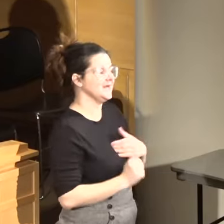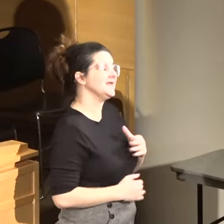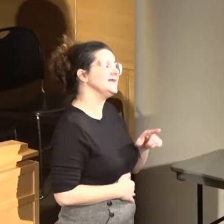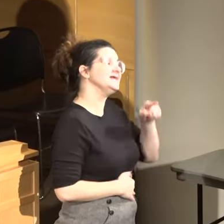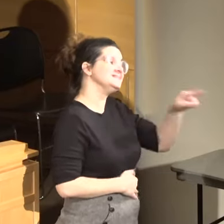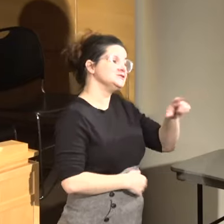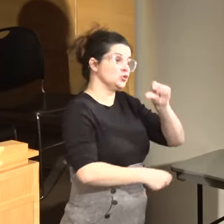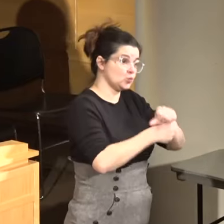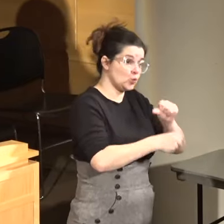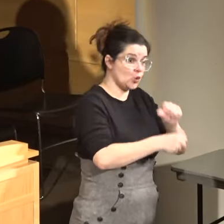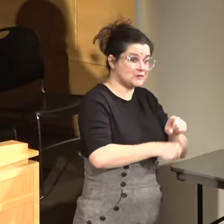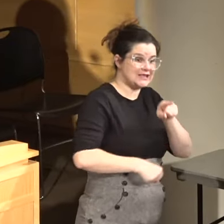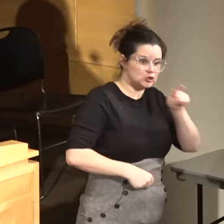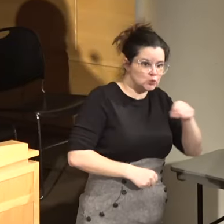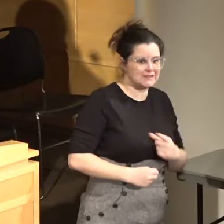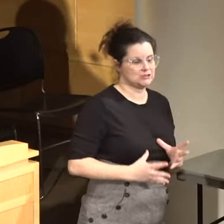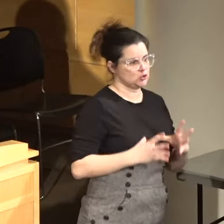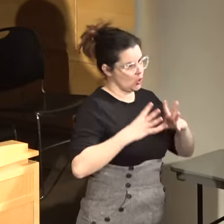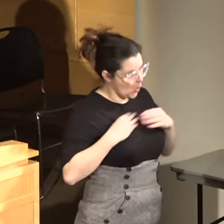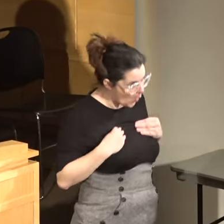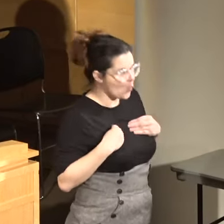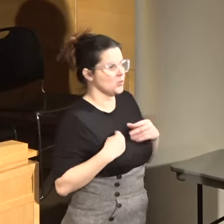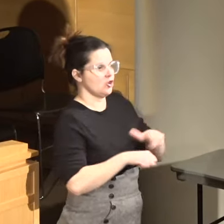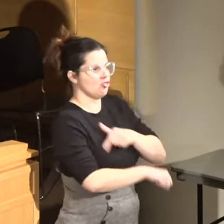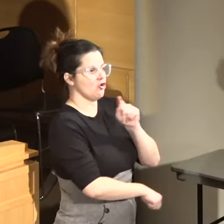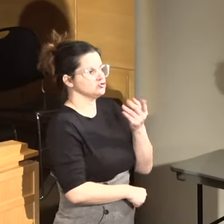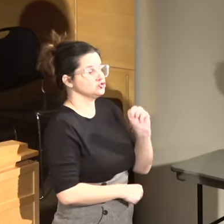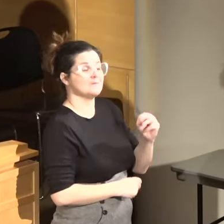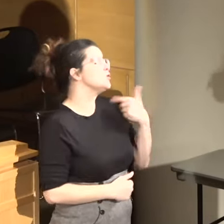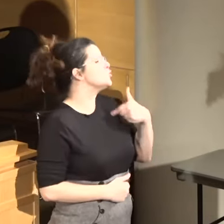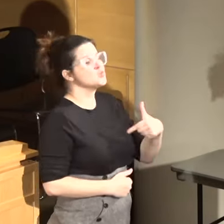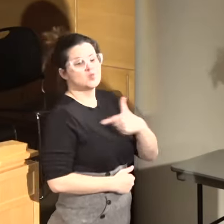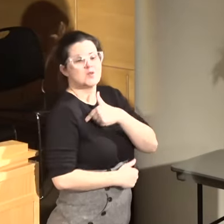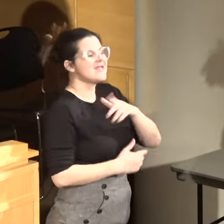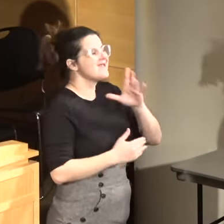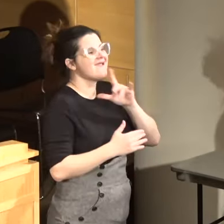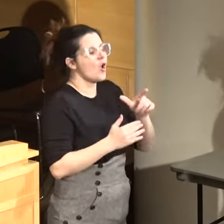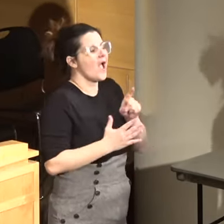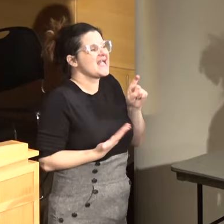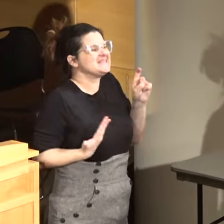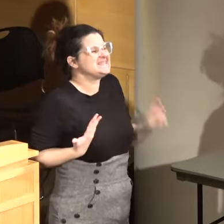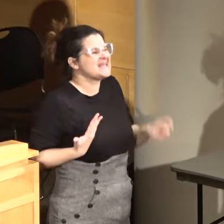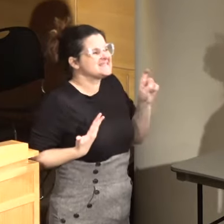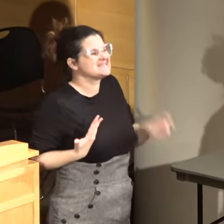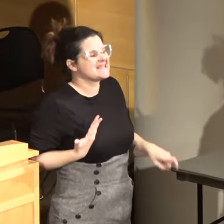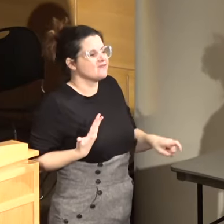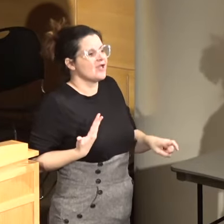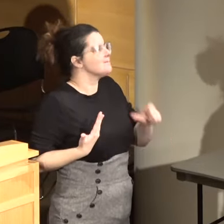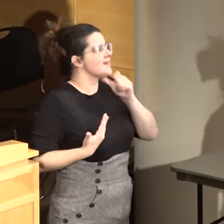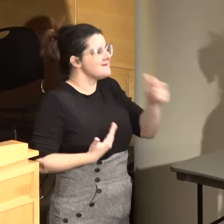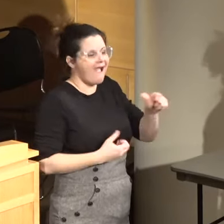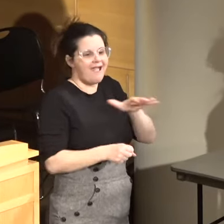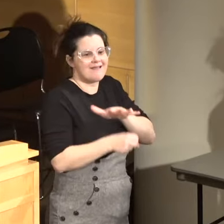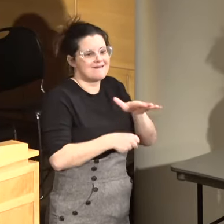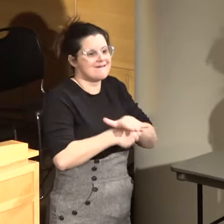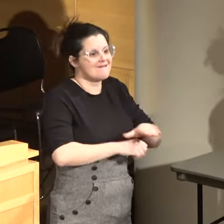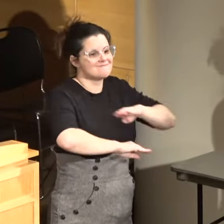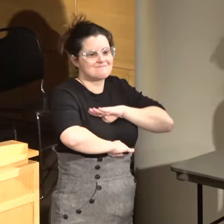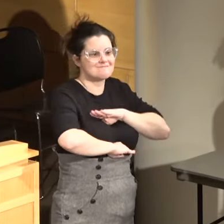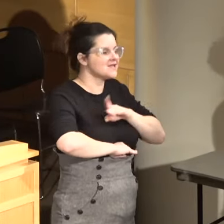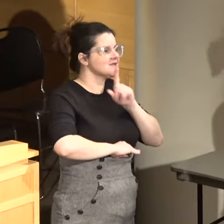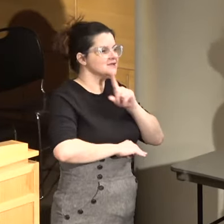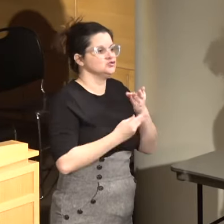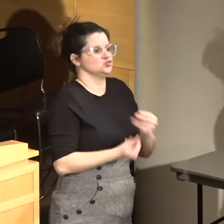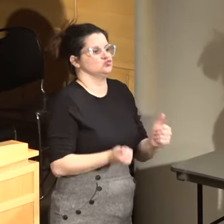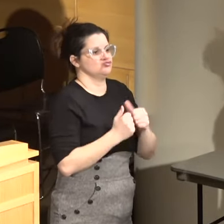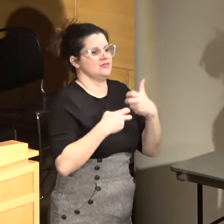work that you need to own long term. We are a necessary but insufficient solution to this